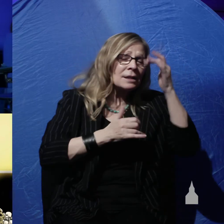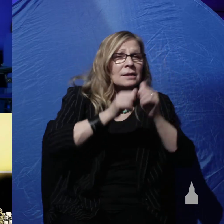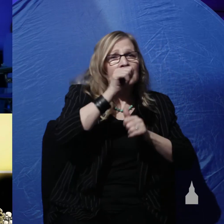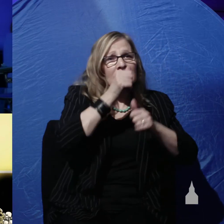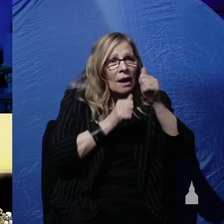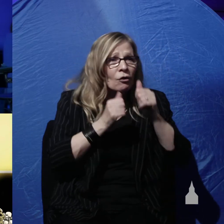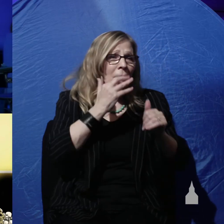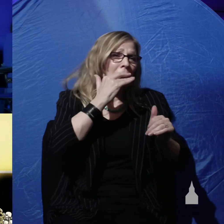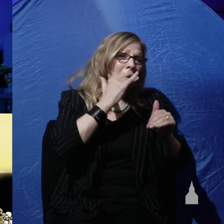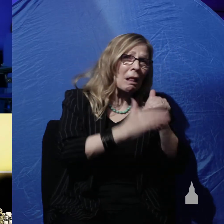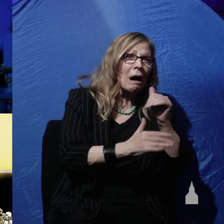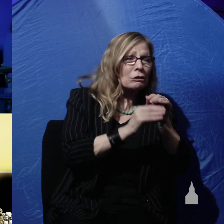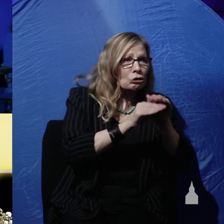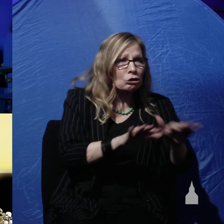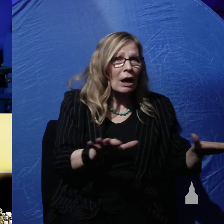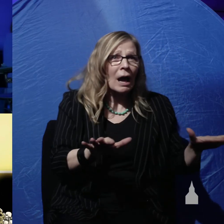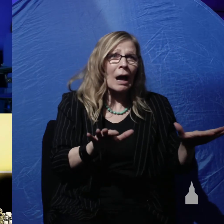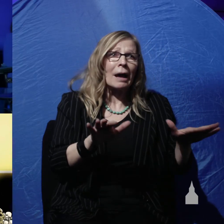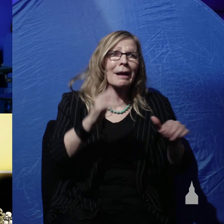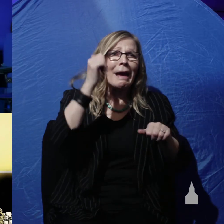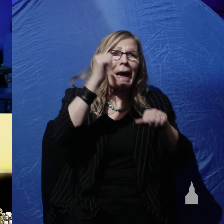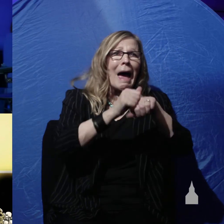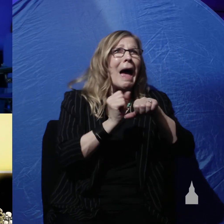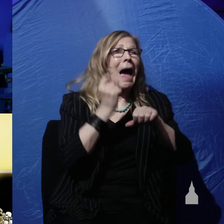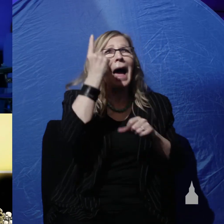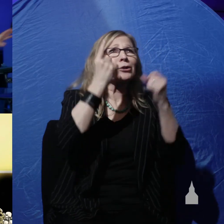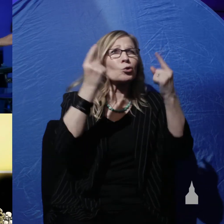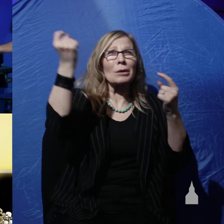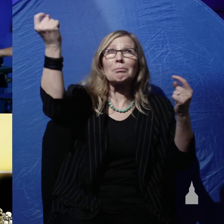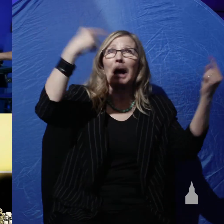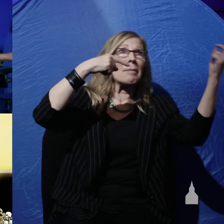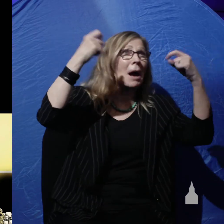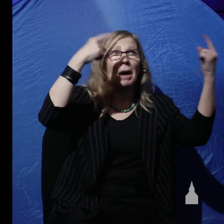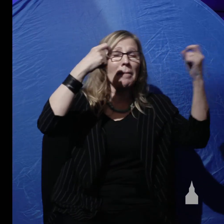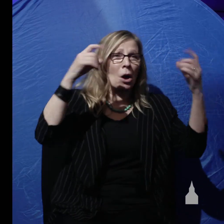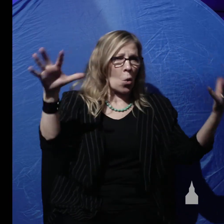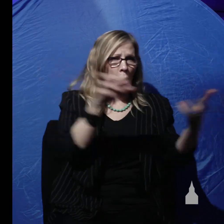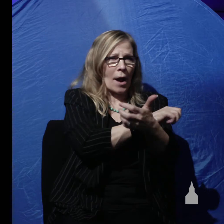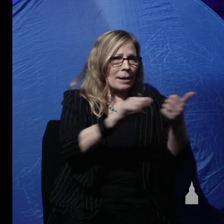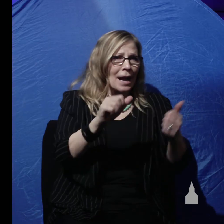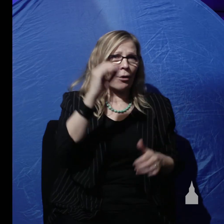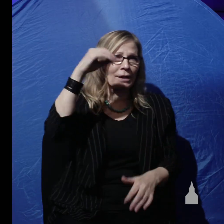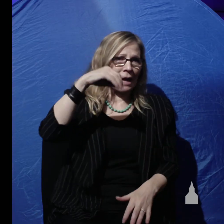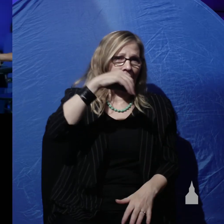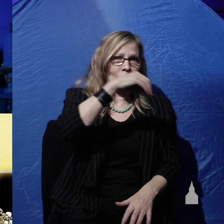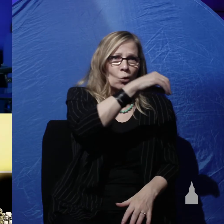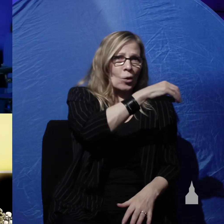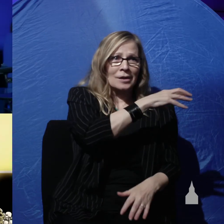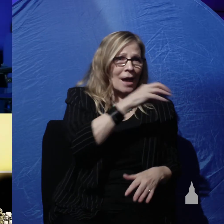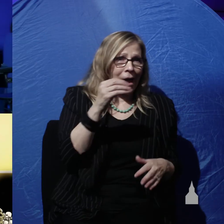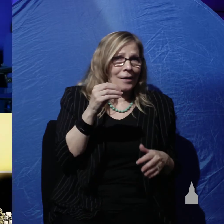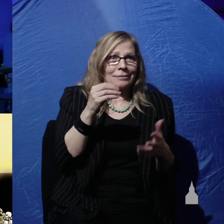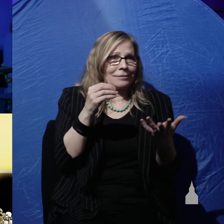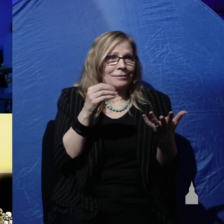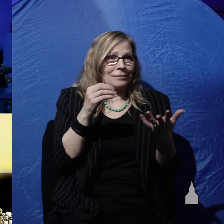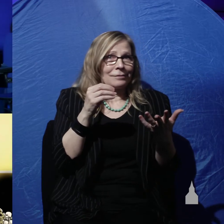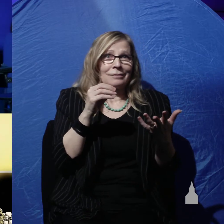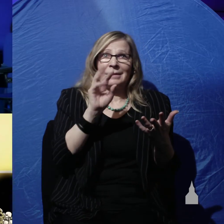bloodshed asteroids slamming into the earth wiping out all the dinosaurs and supposedly 60 or 80